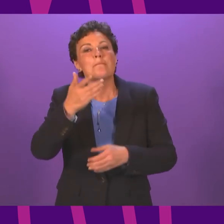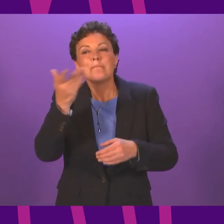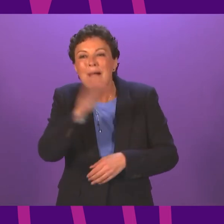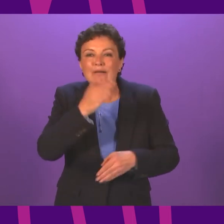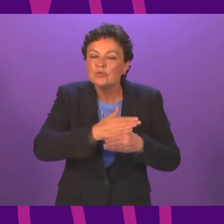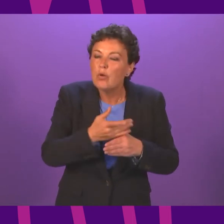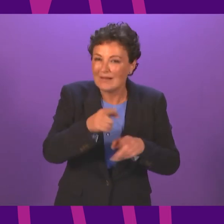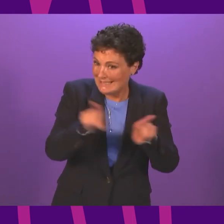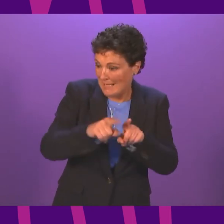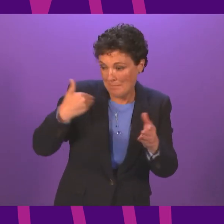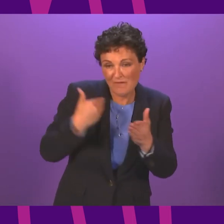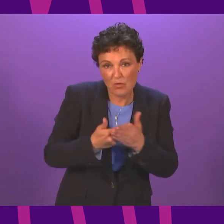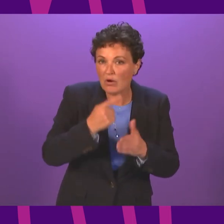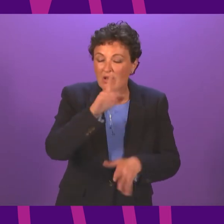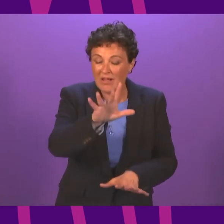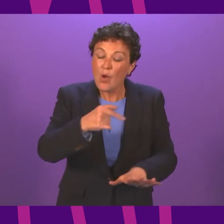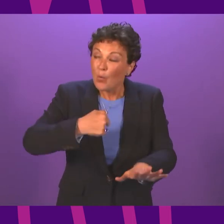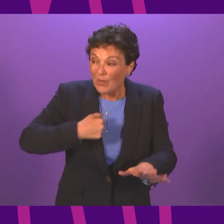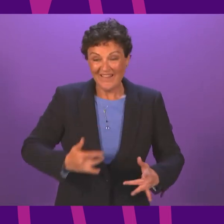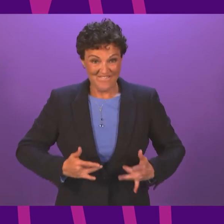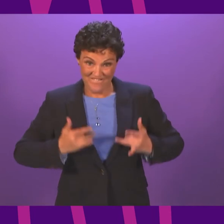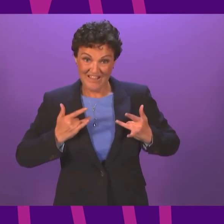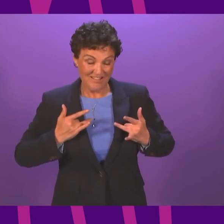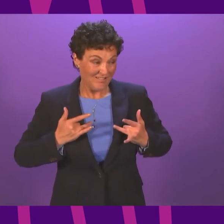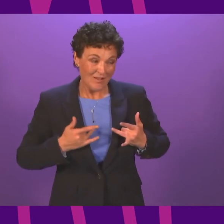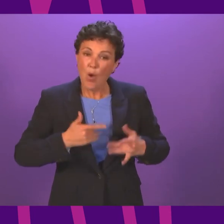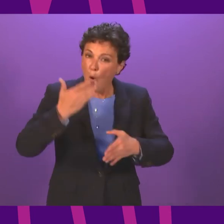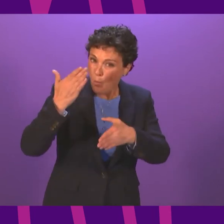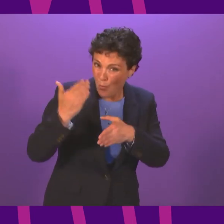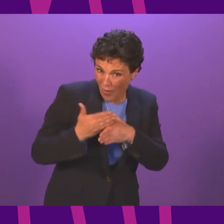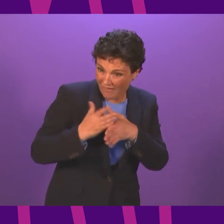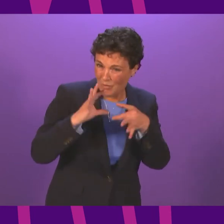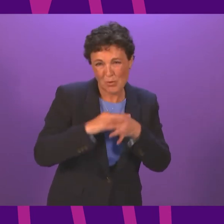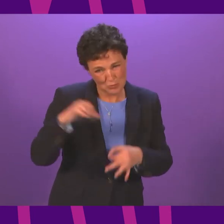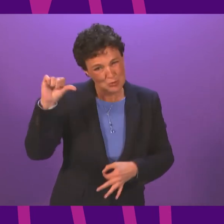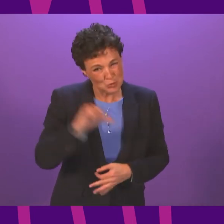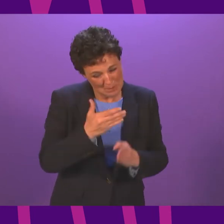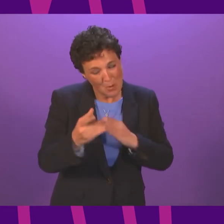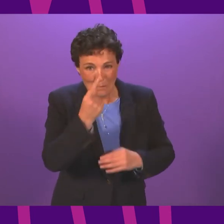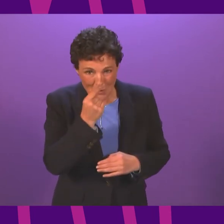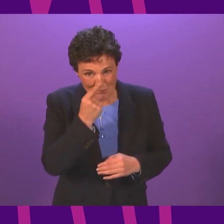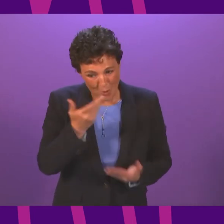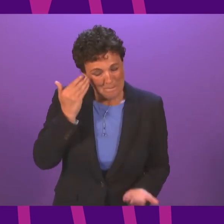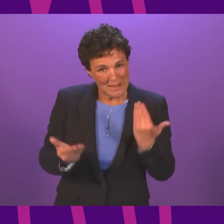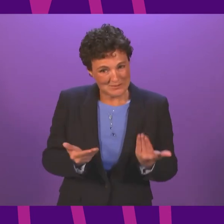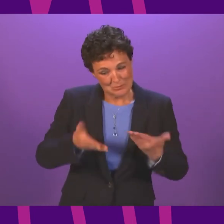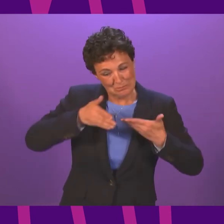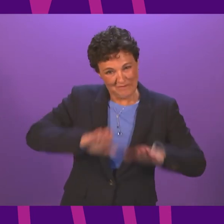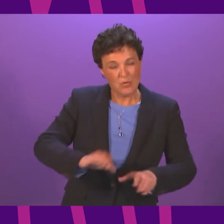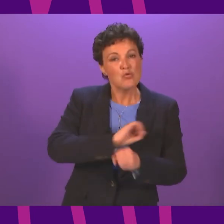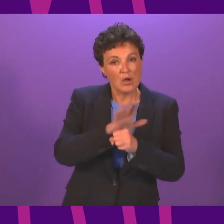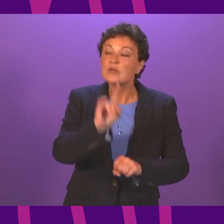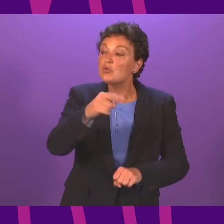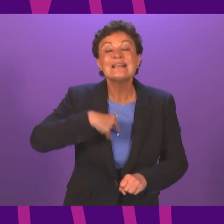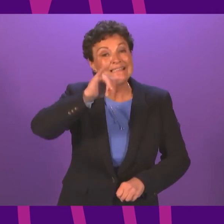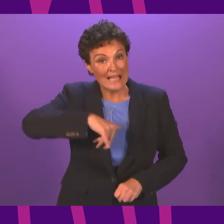would agree that, as a general principle, homeworking should be more possible post-Covid than it was before. So, while recognising that a return